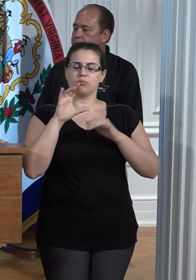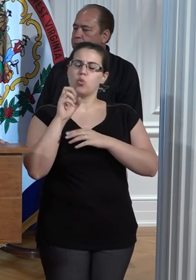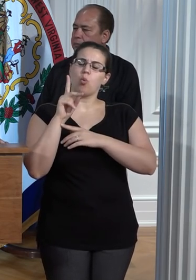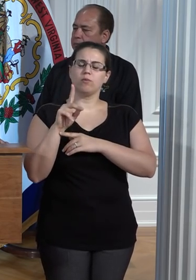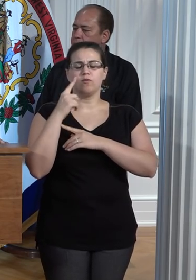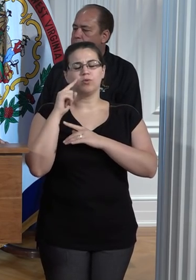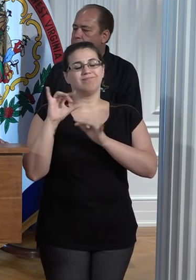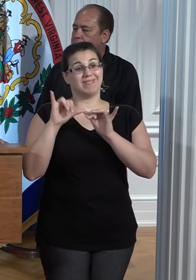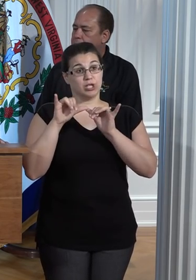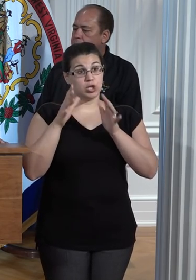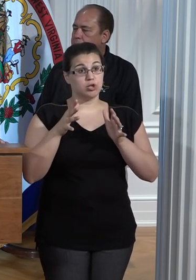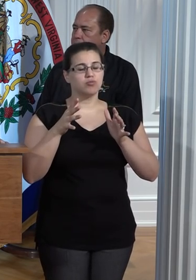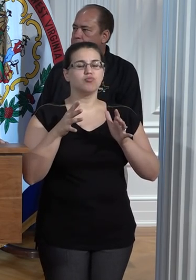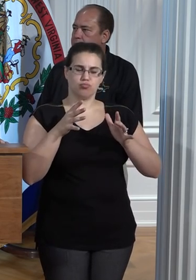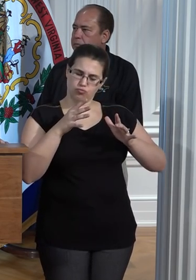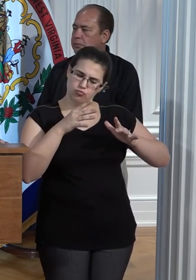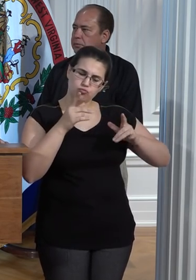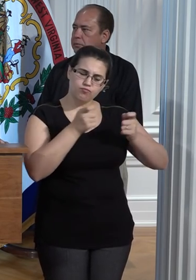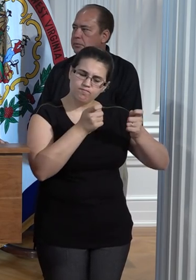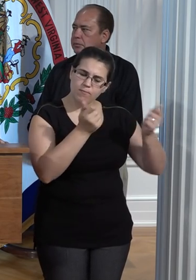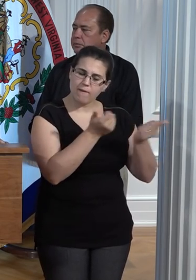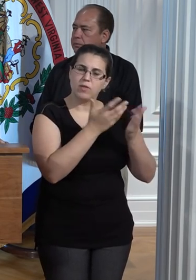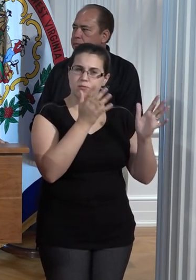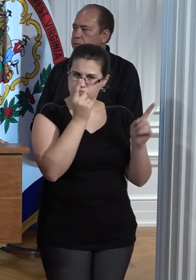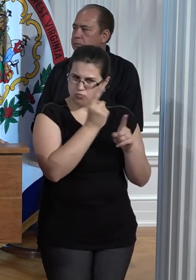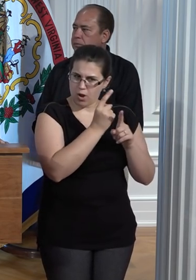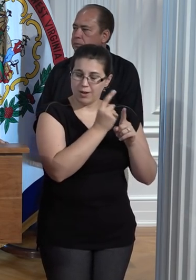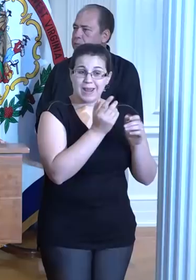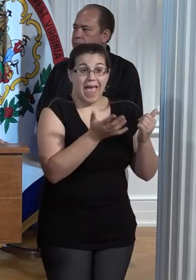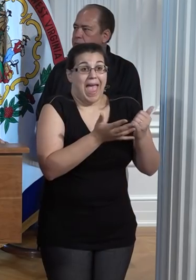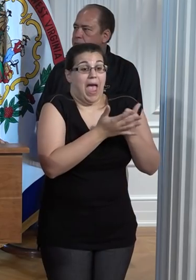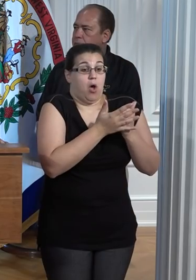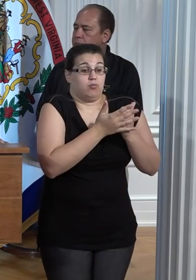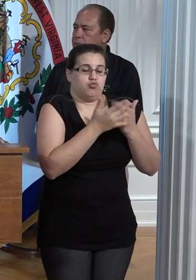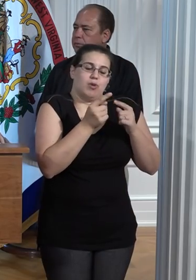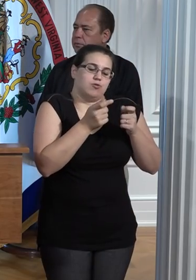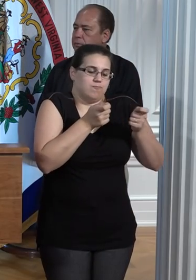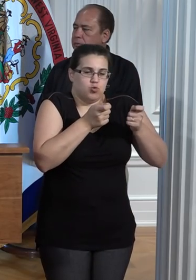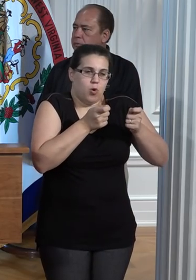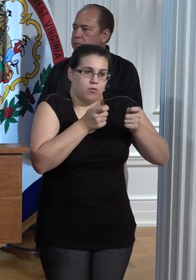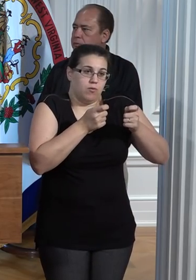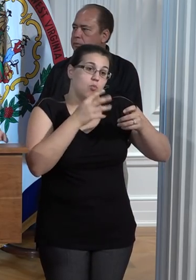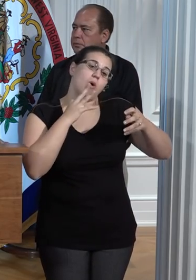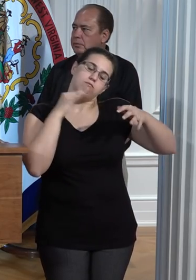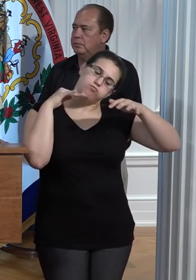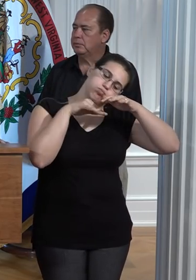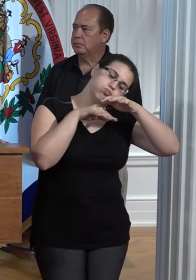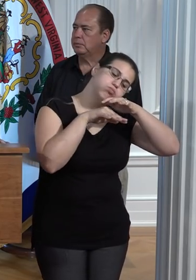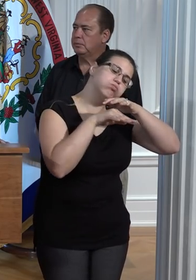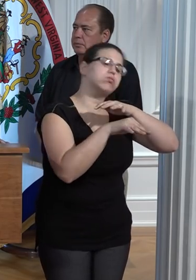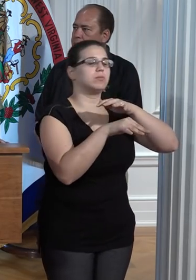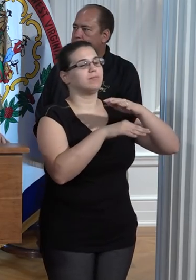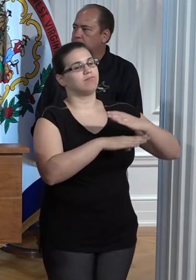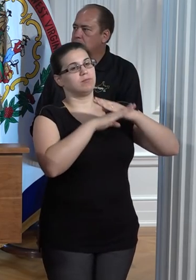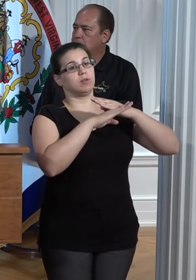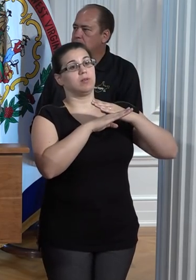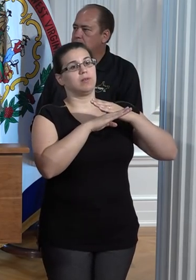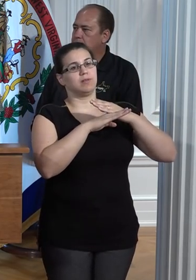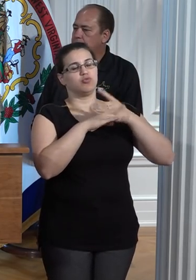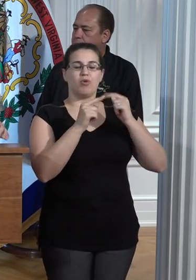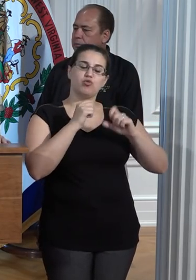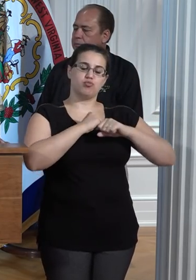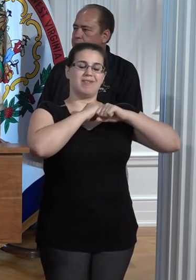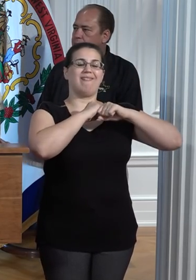the appropriate release to address the downstream issues, whether it be getting a community out of water, and also